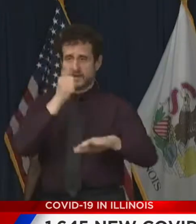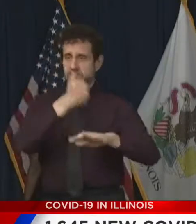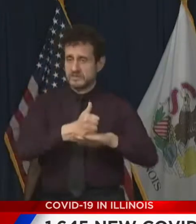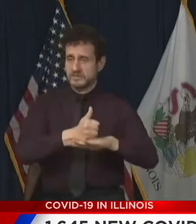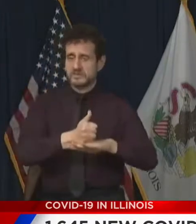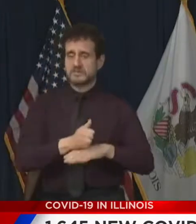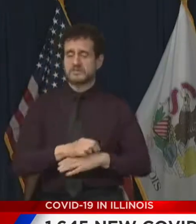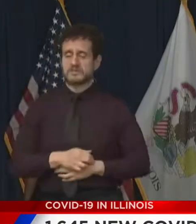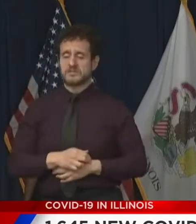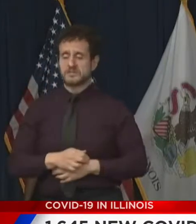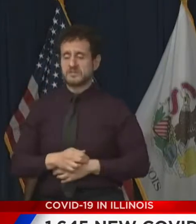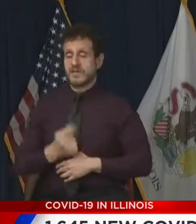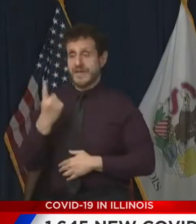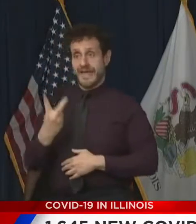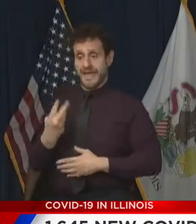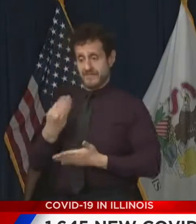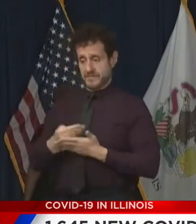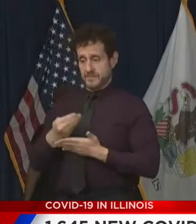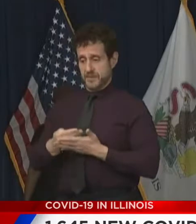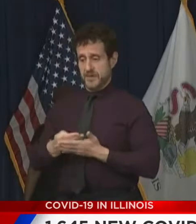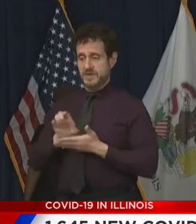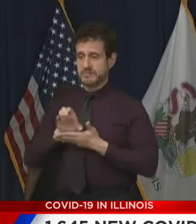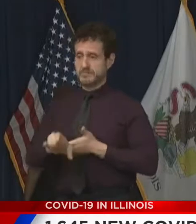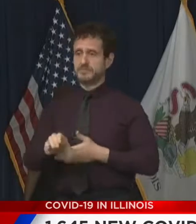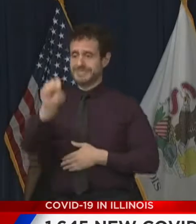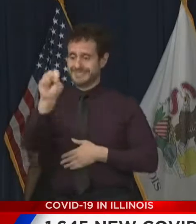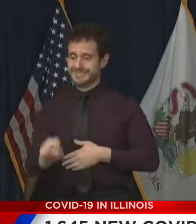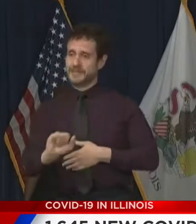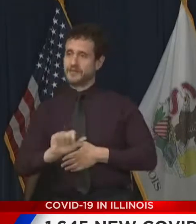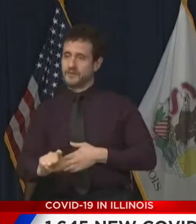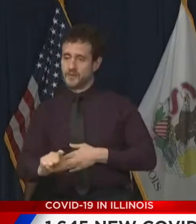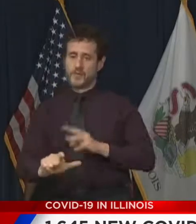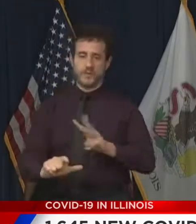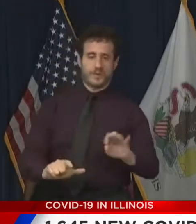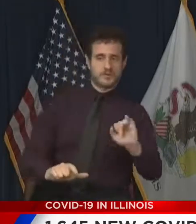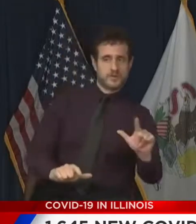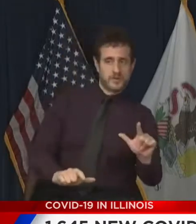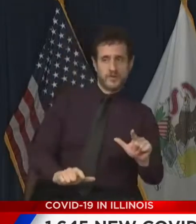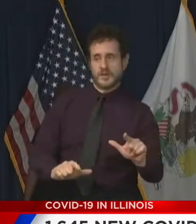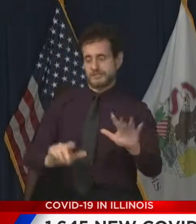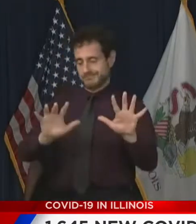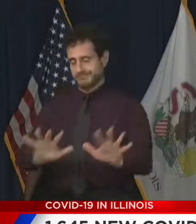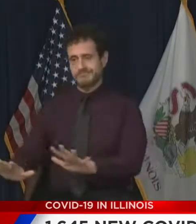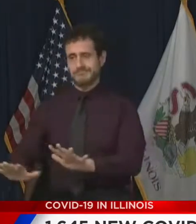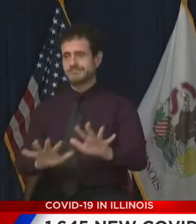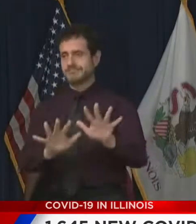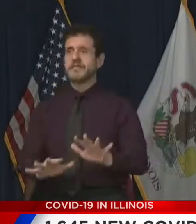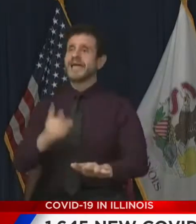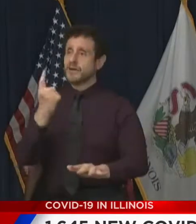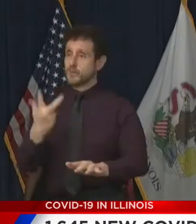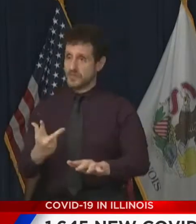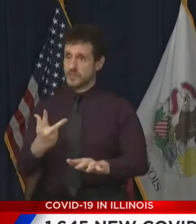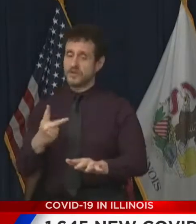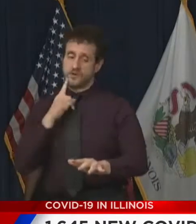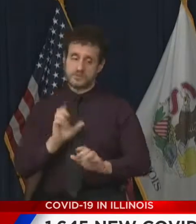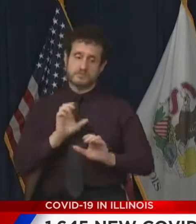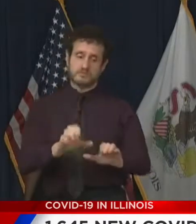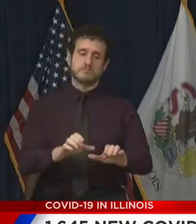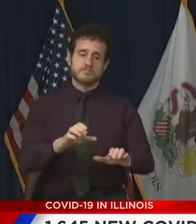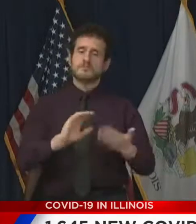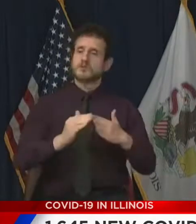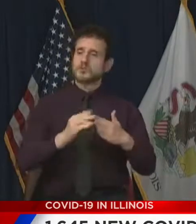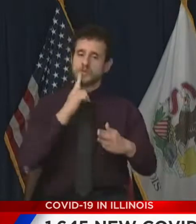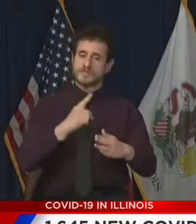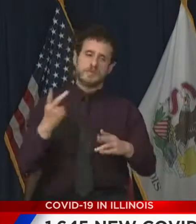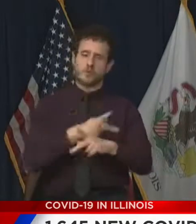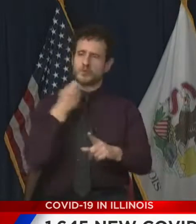half of available funds devoted to downstate and roughly one-third in communities that have been hit hard by the pandemic. We expect to open the